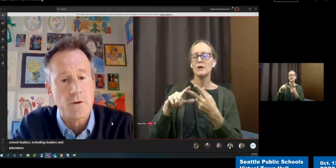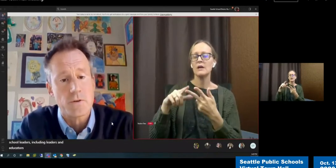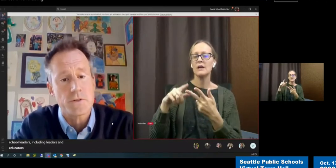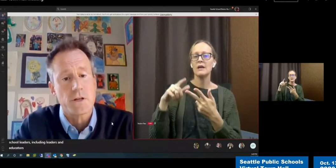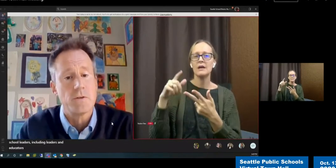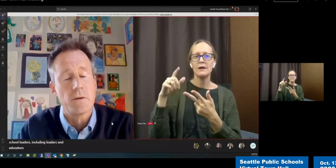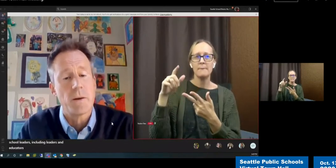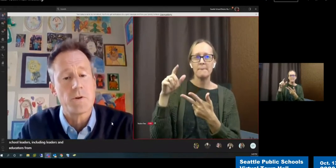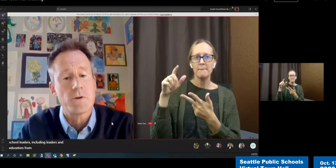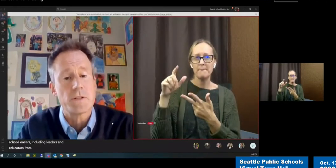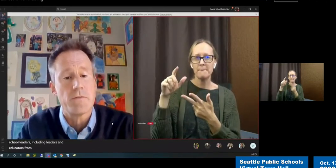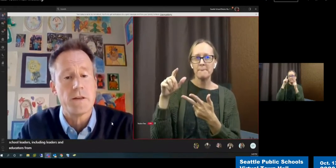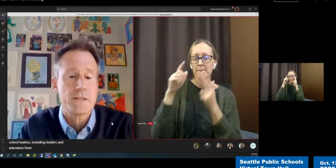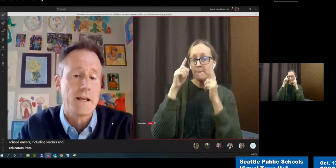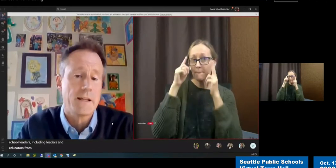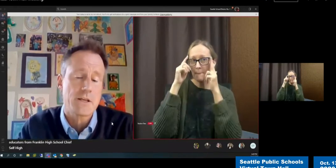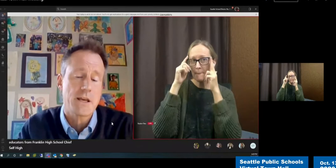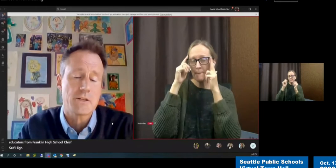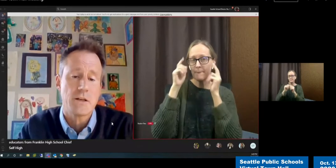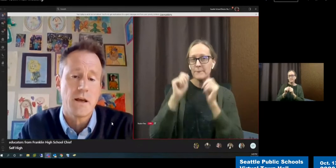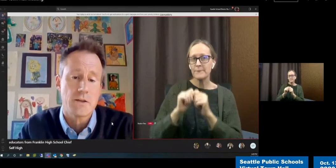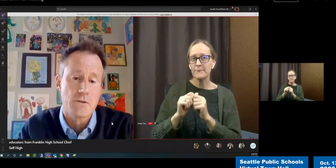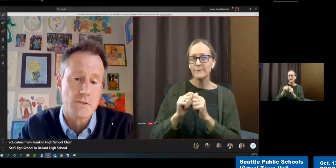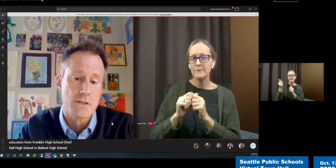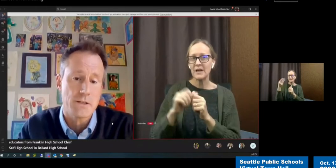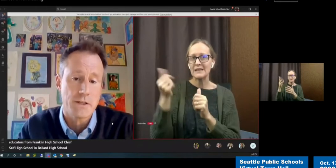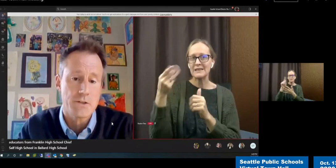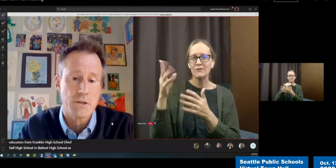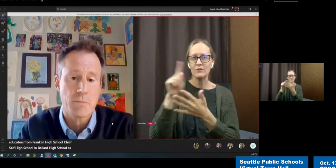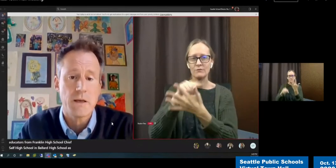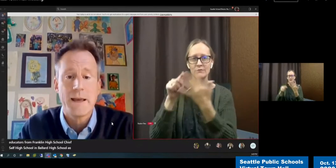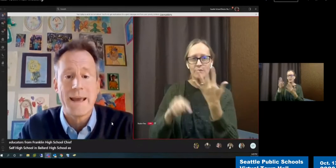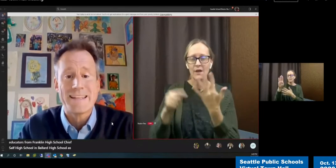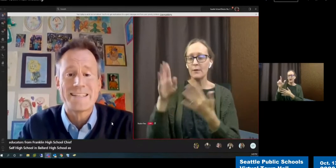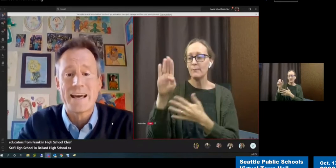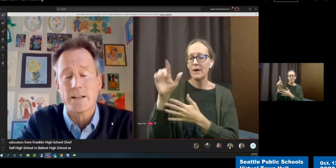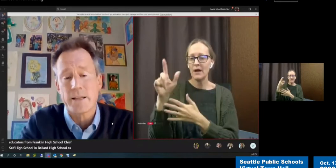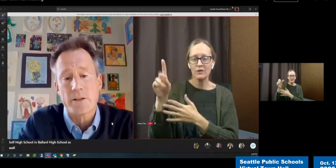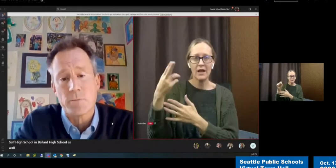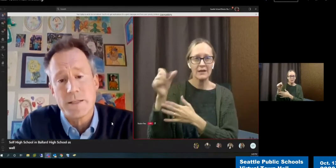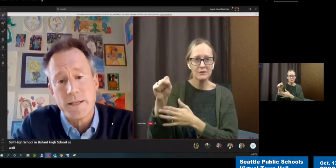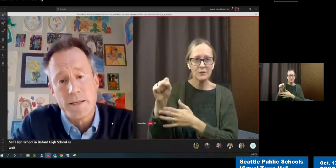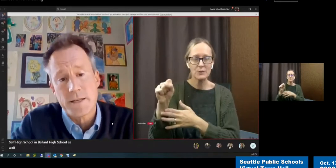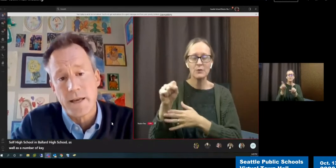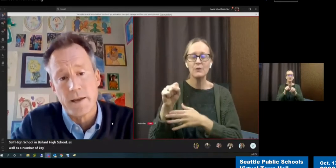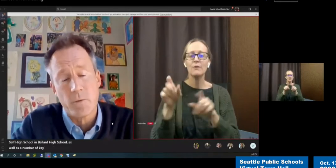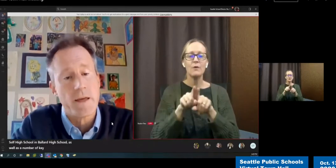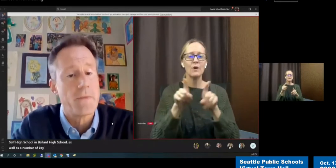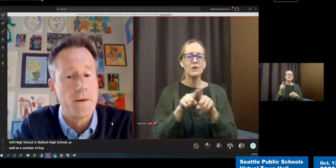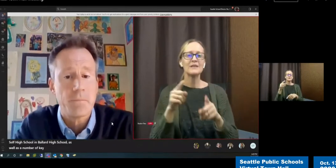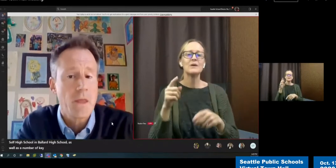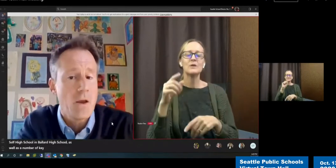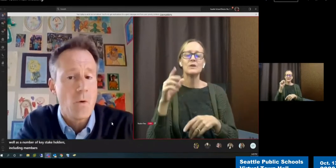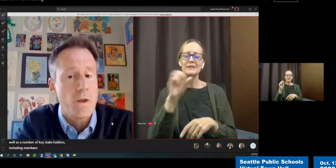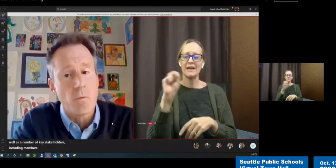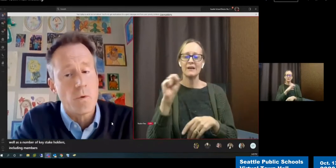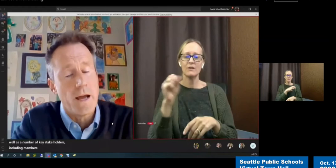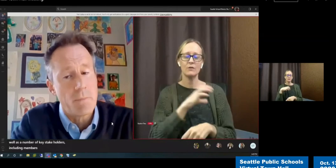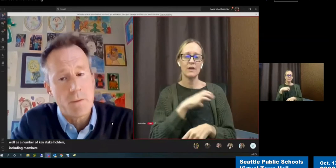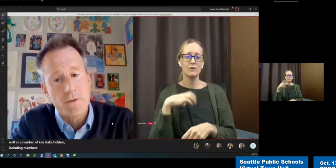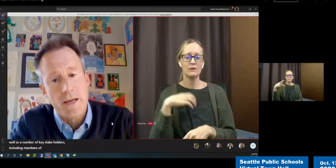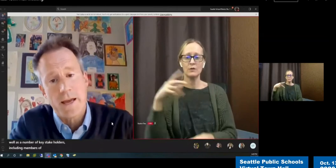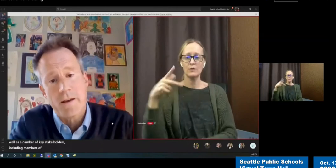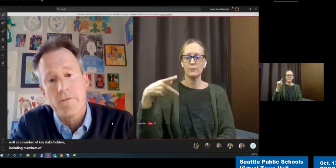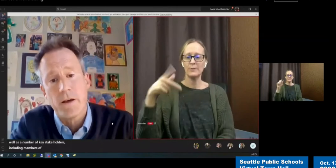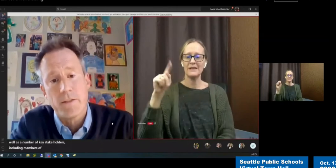stakeholders, including members of the Seattle Education Association Leadership and the Seattle Council PTSA. Without them, we would not